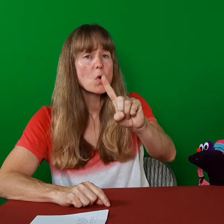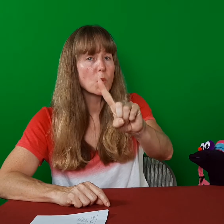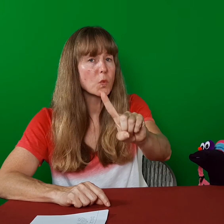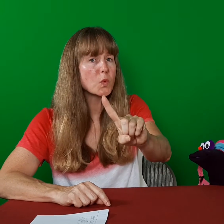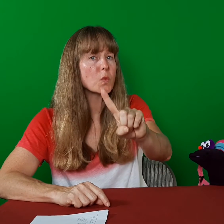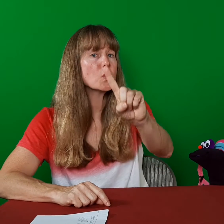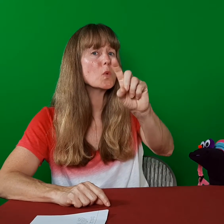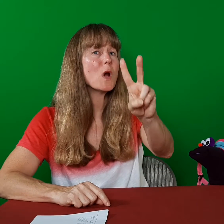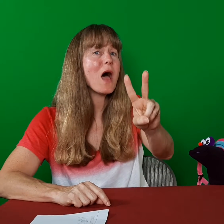Rub.